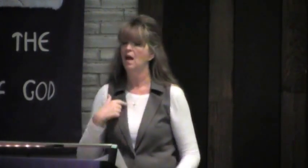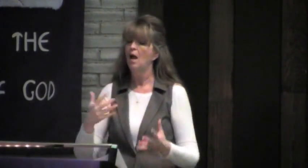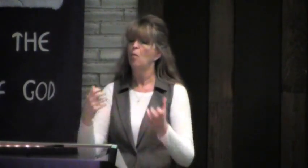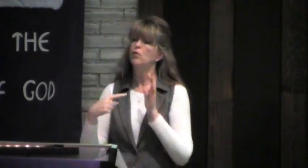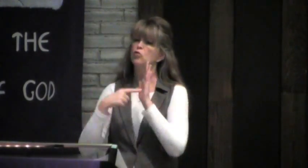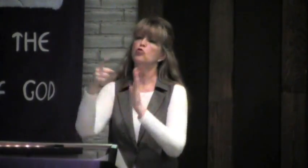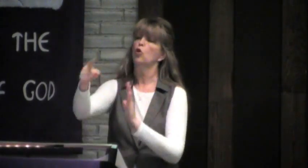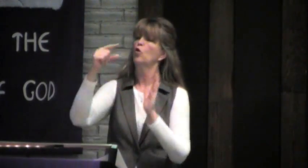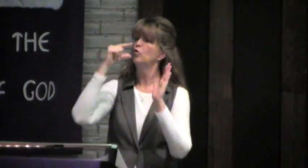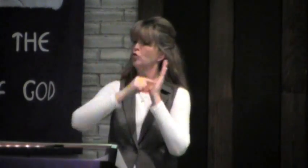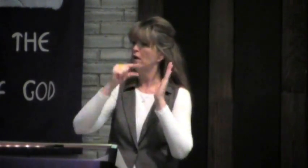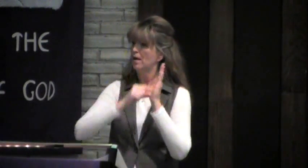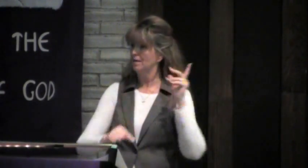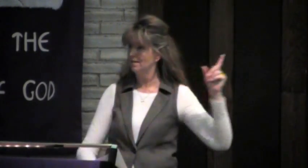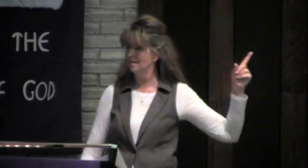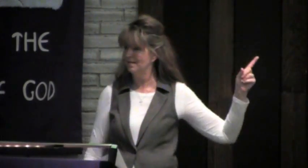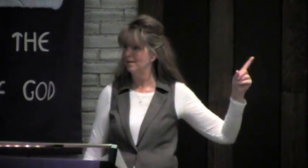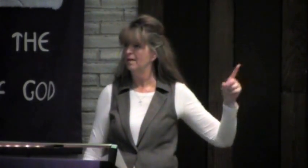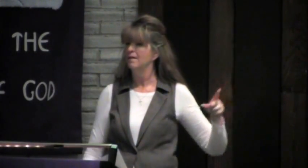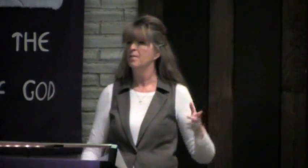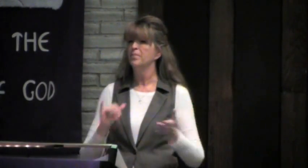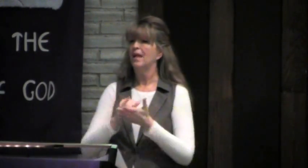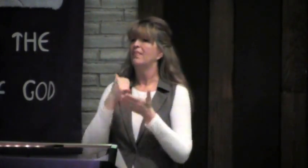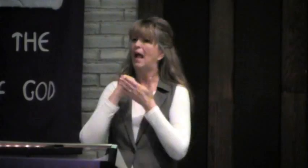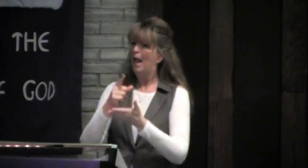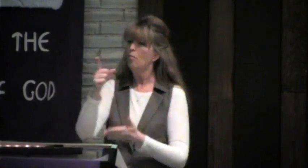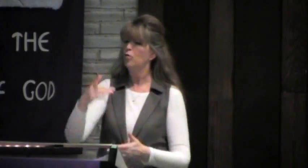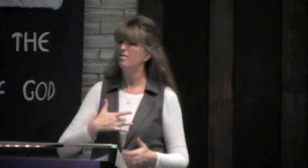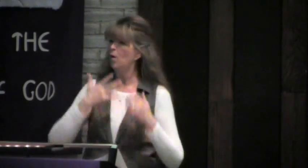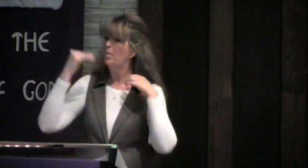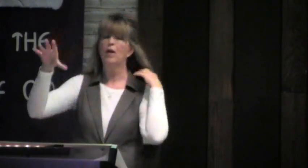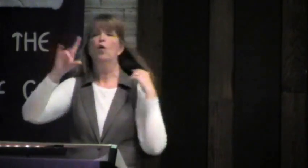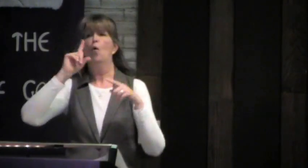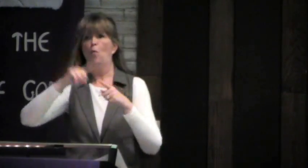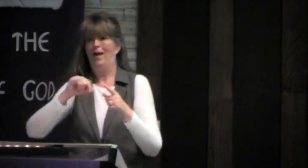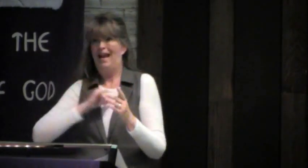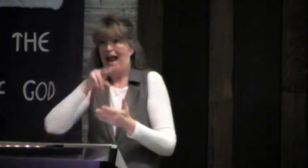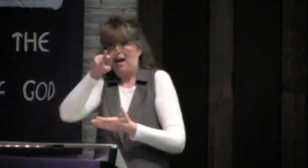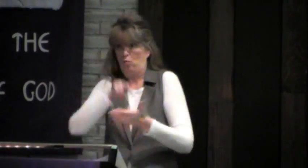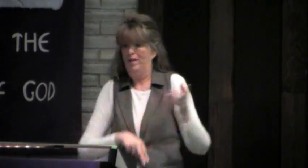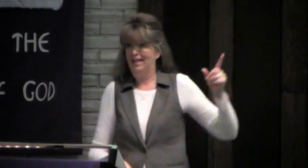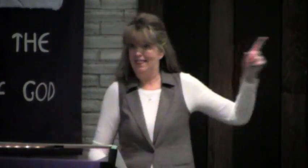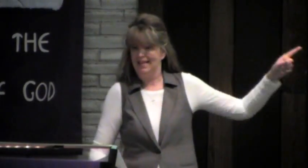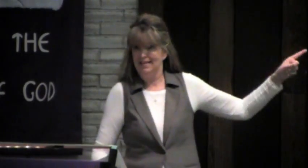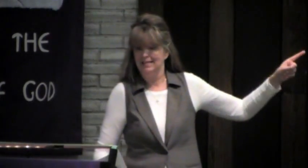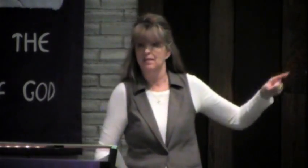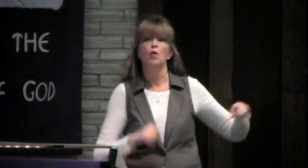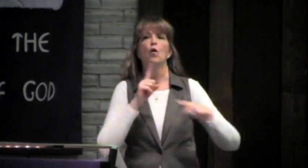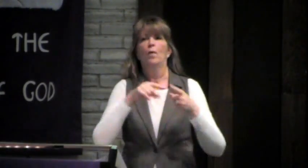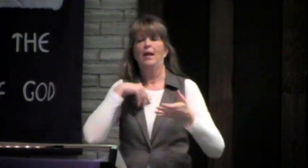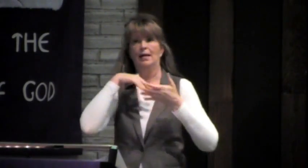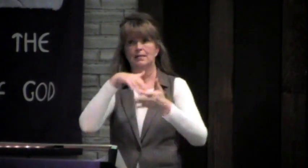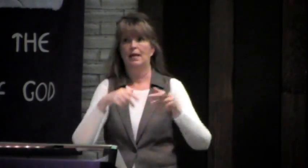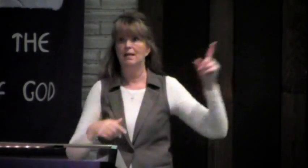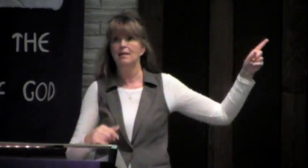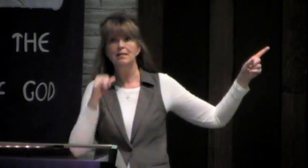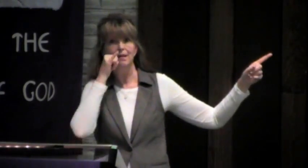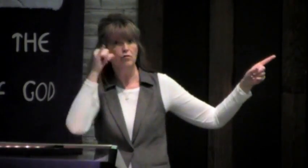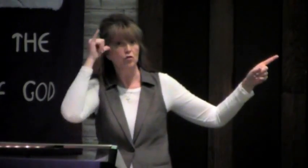experience in your life, I want to show you some scripture that can help you feel more positive. Now,